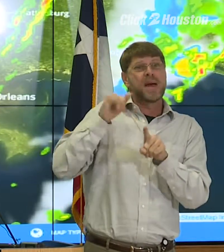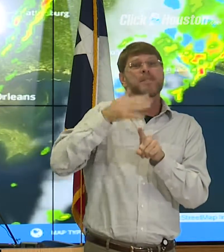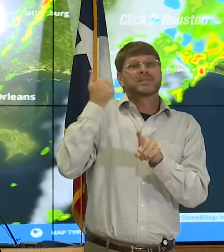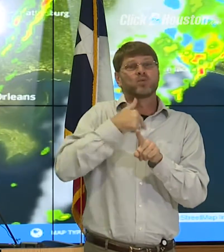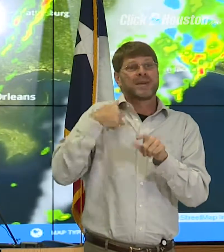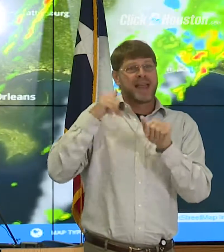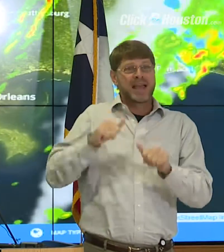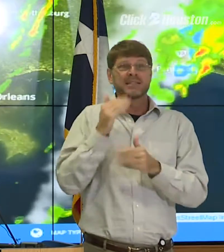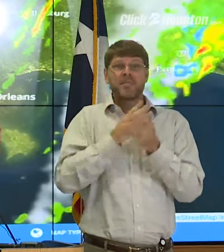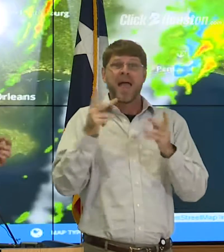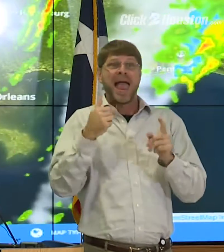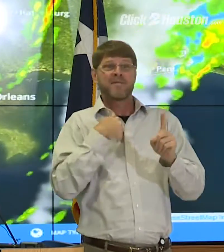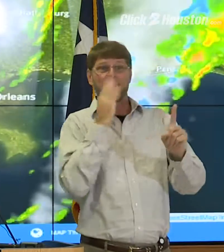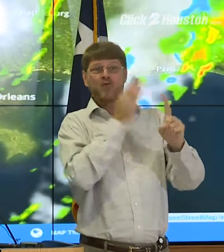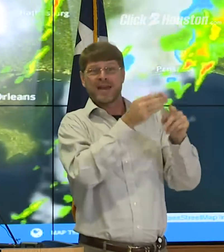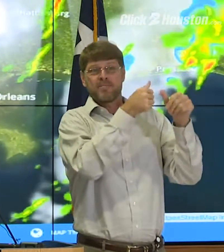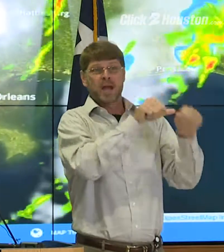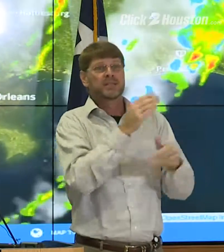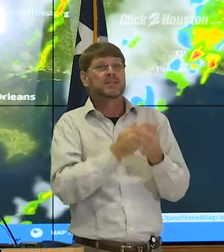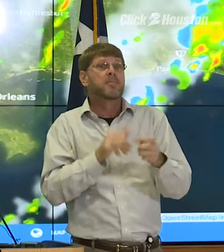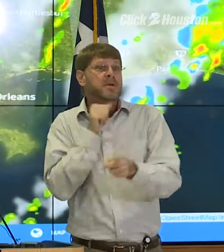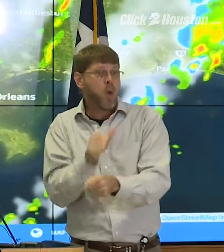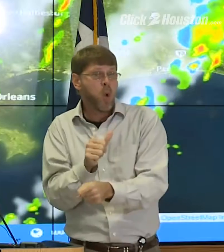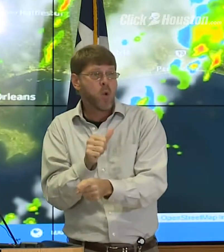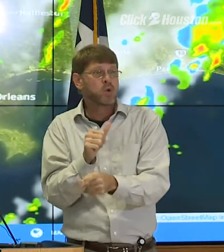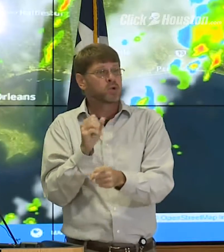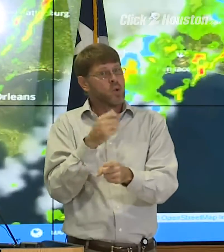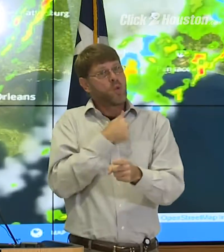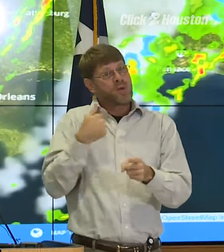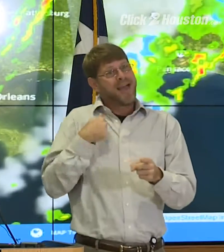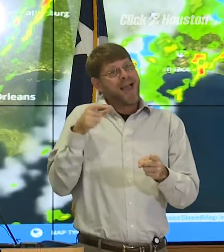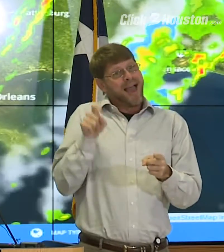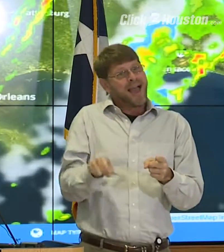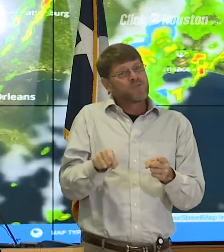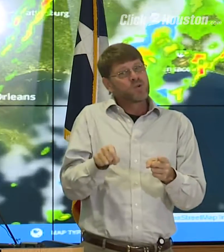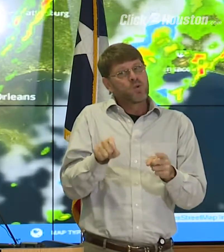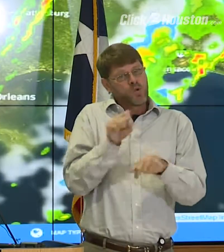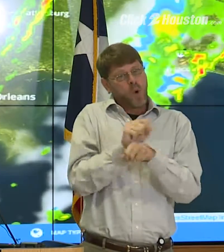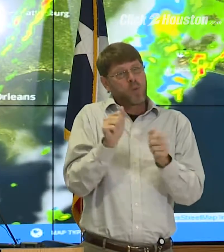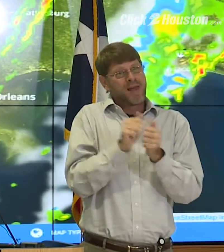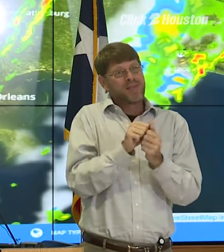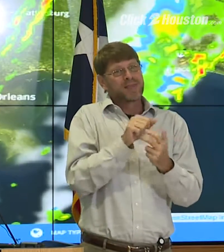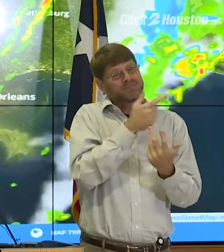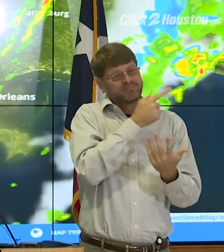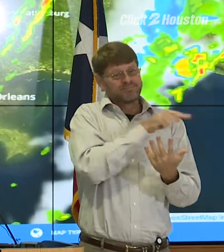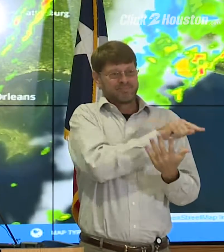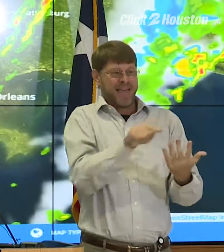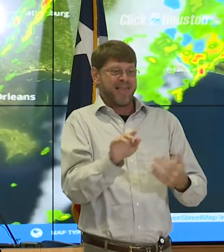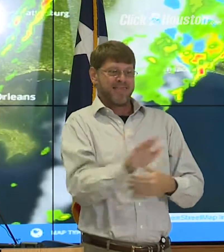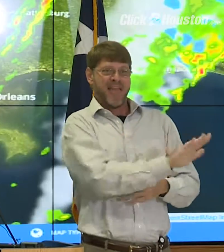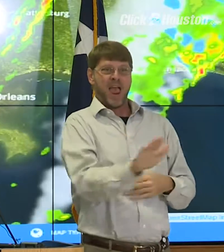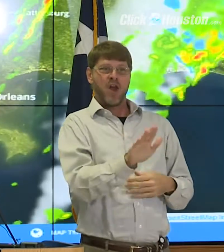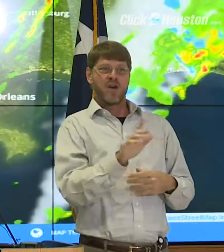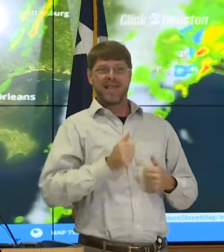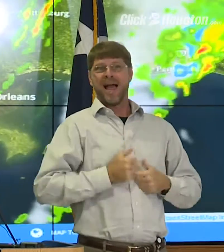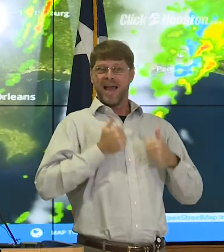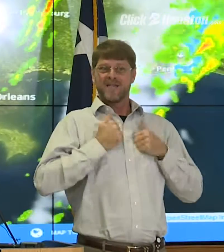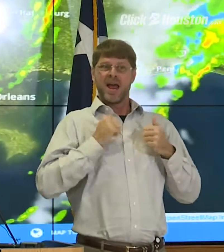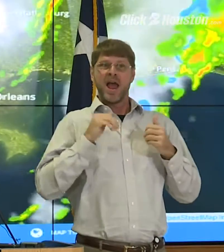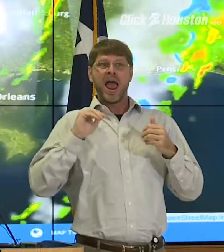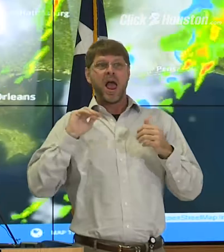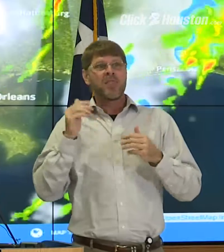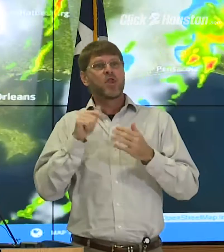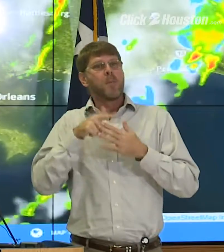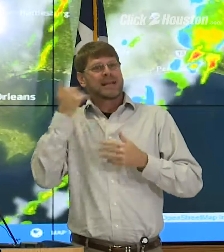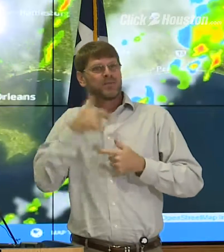Some people have direct deposits, some people don't. So we have to work within their reality to the very best of our